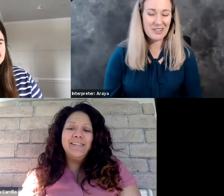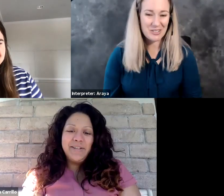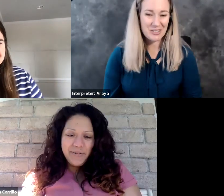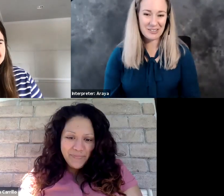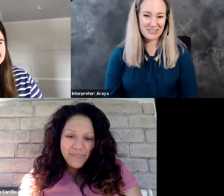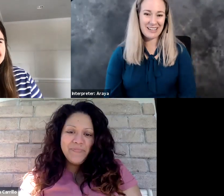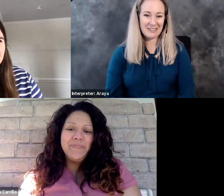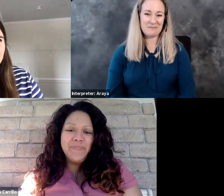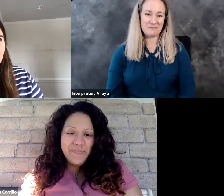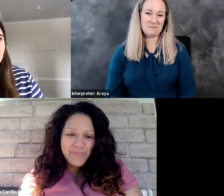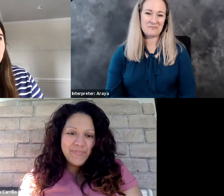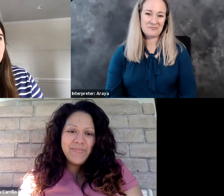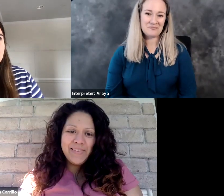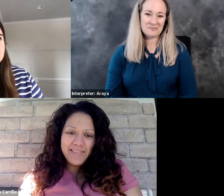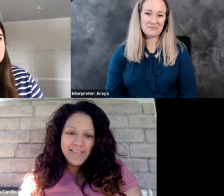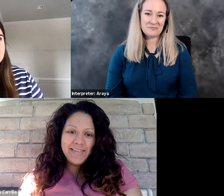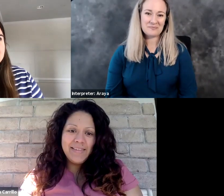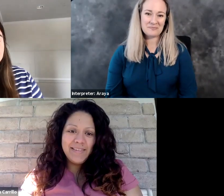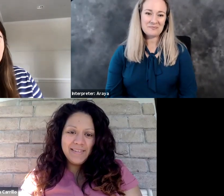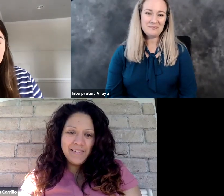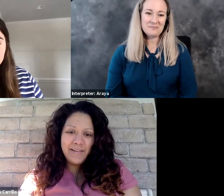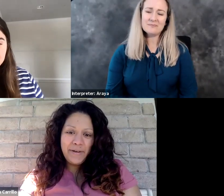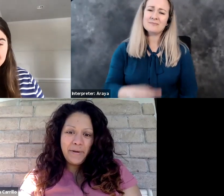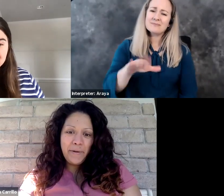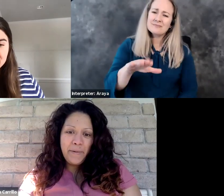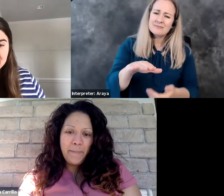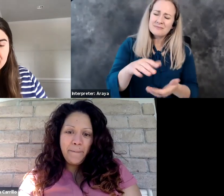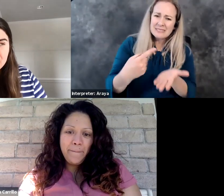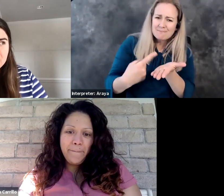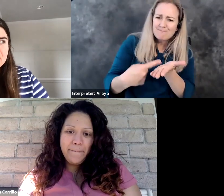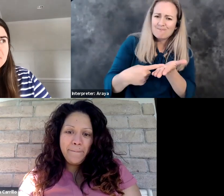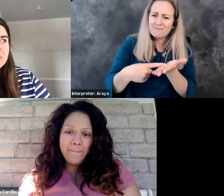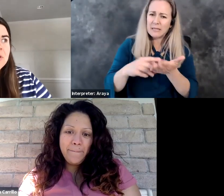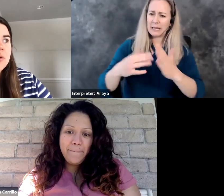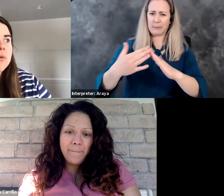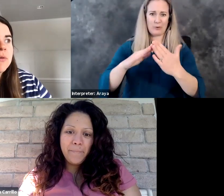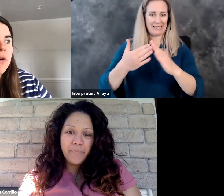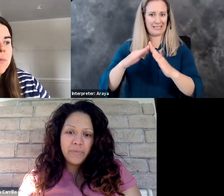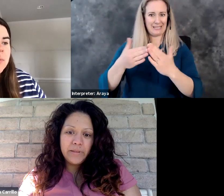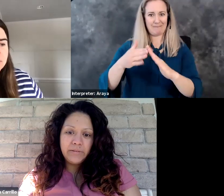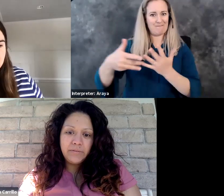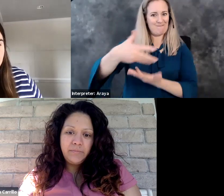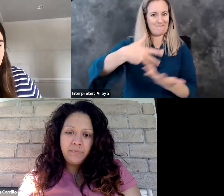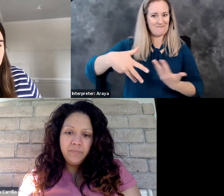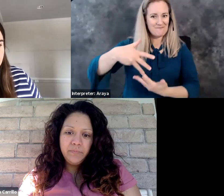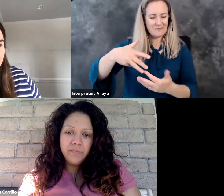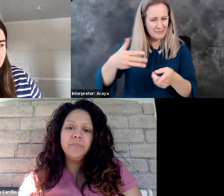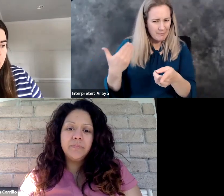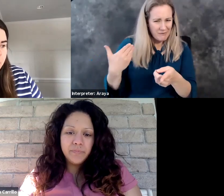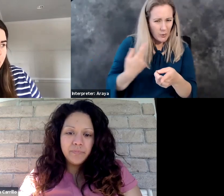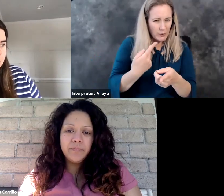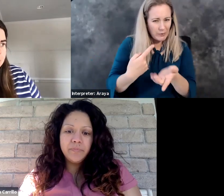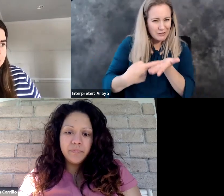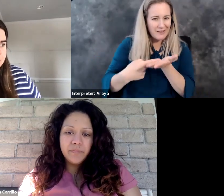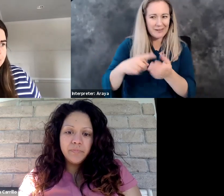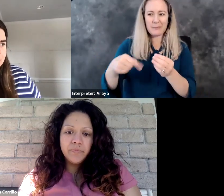yes, for sure. Yeah. Let's talk about community. Um, you told me we were talking before, um,